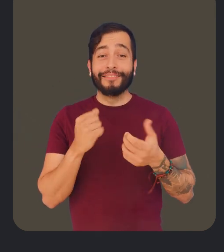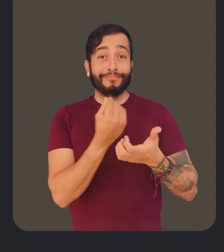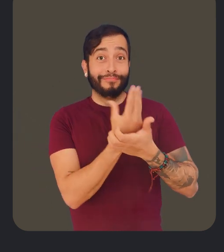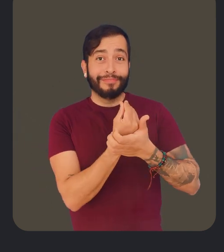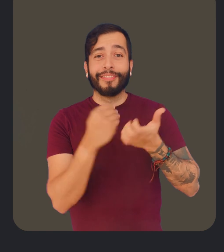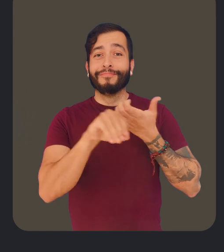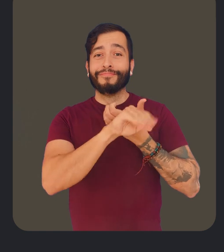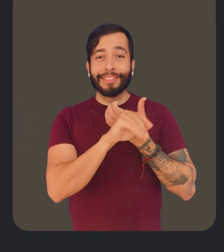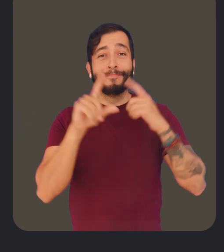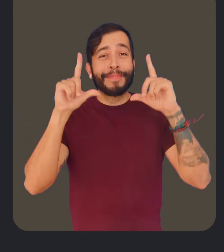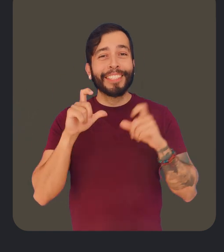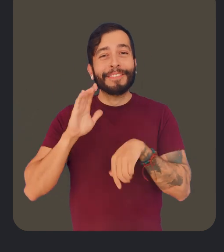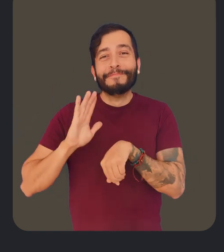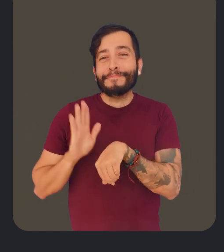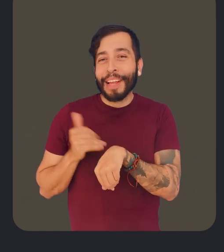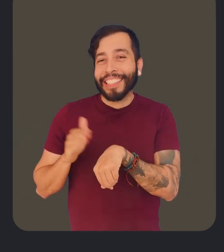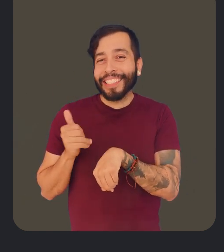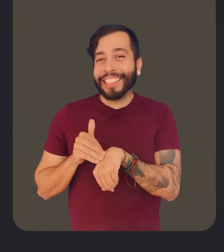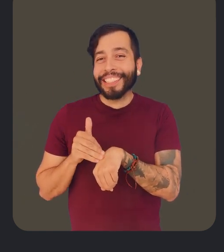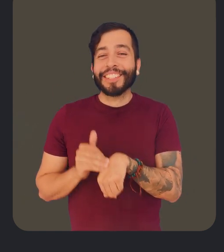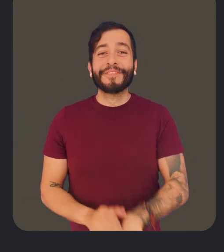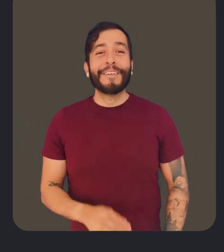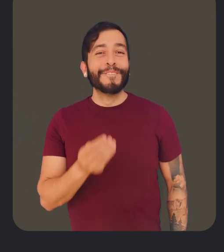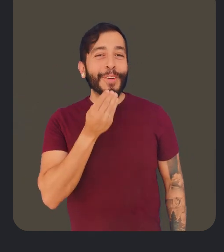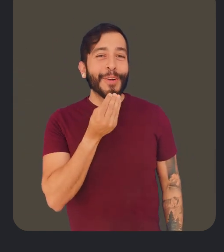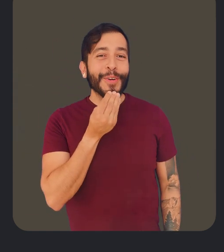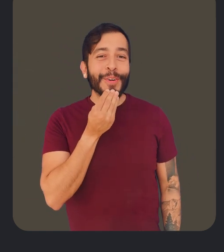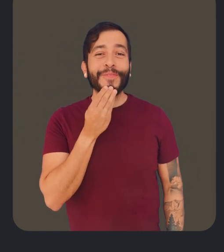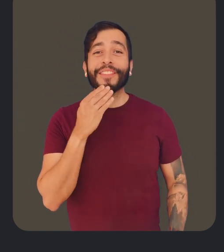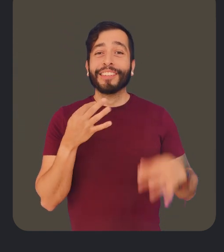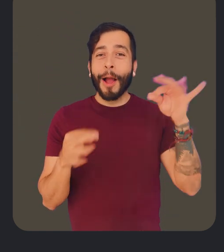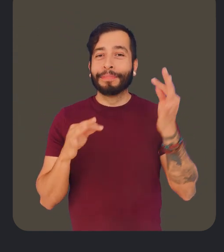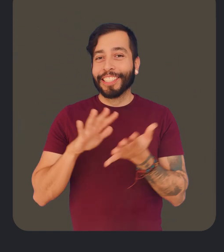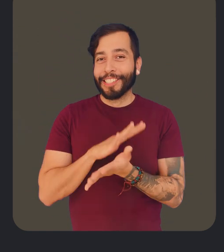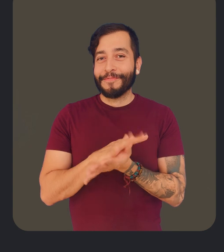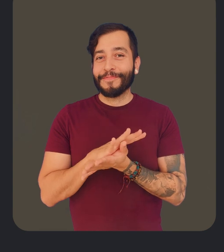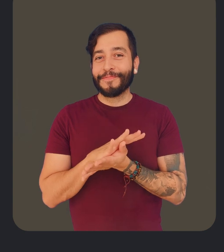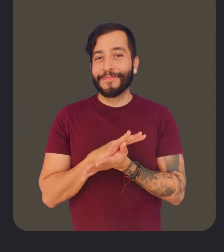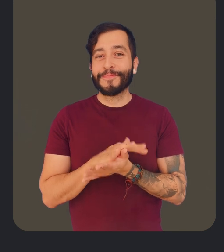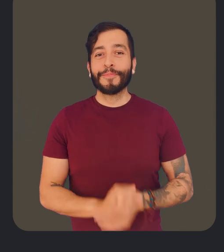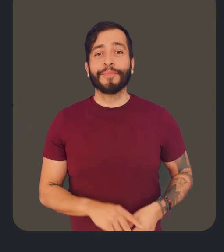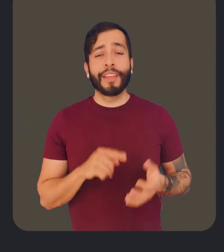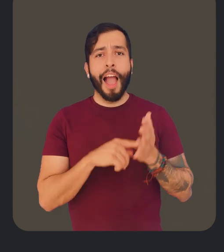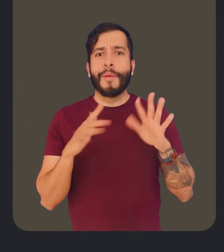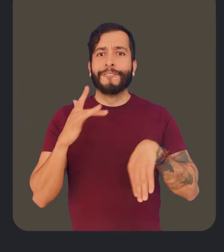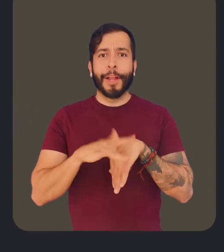can use your front and rear-facing camera to take photos of your pets, your dinner, or even your documents. This update is already